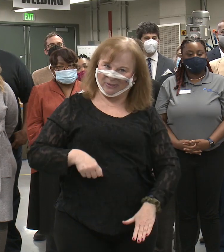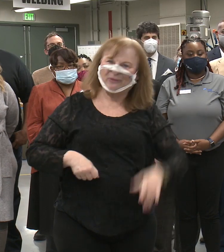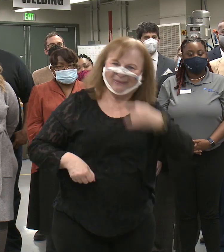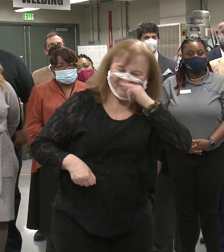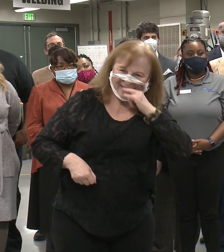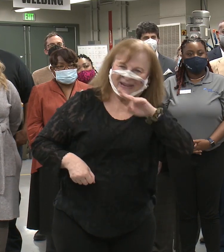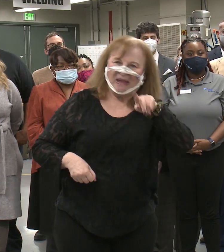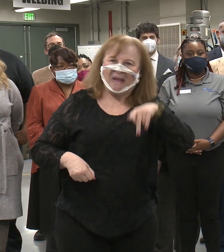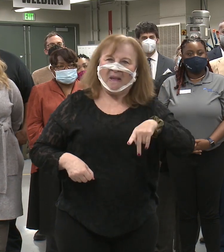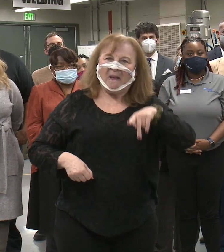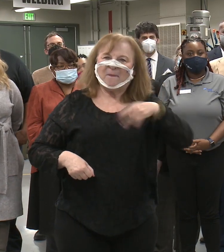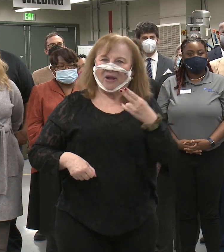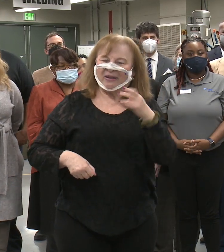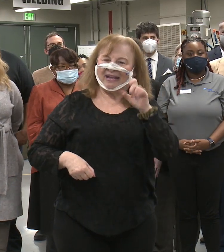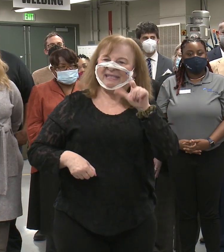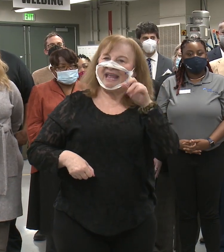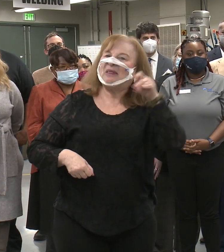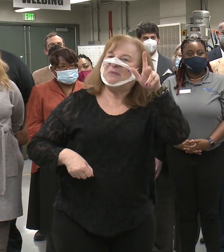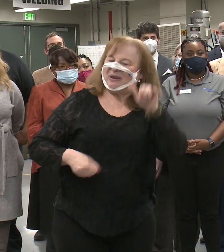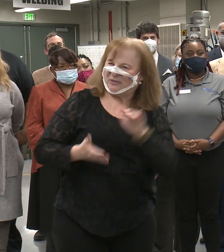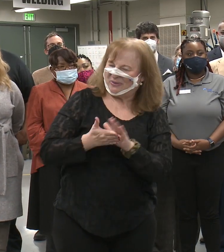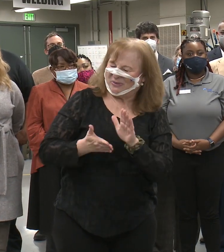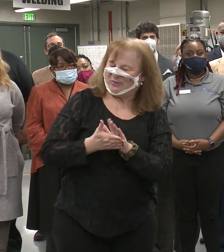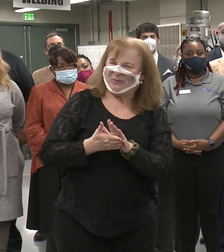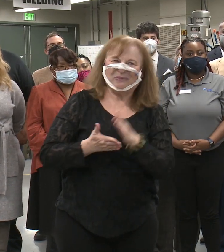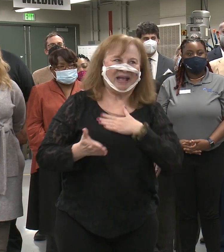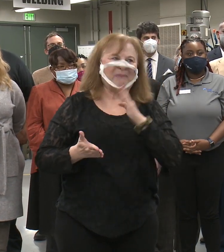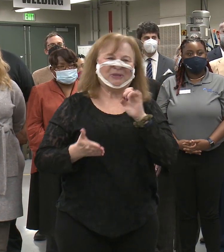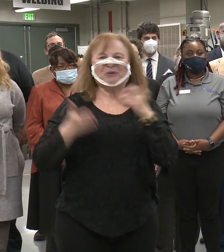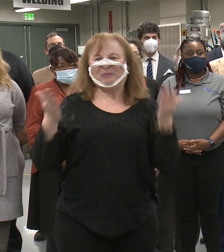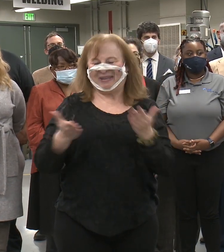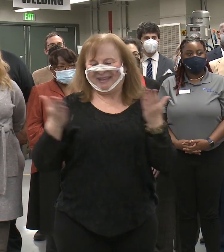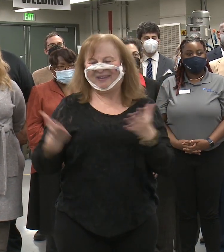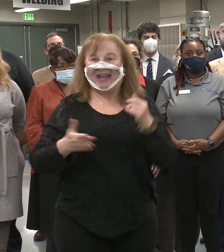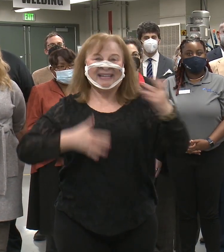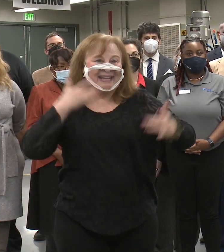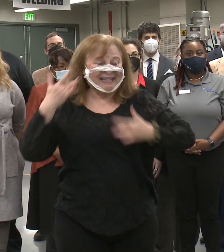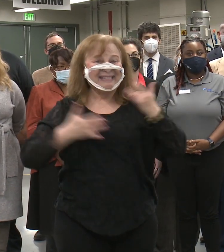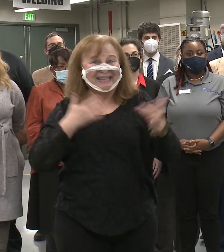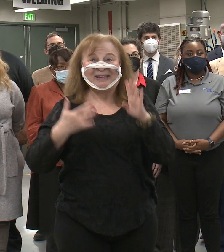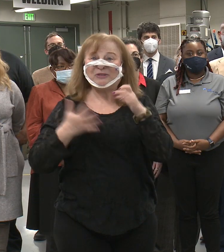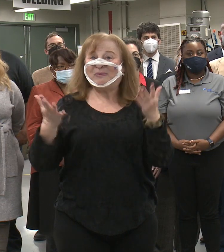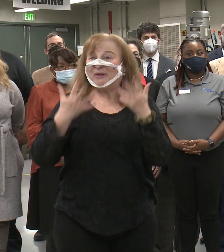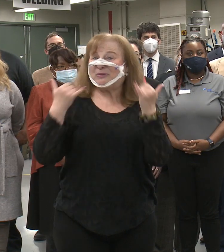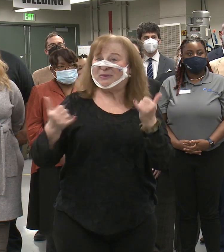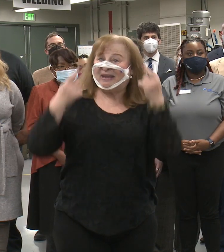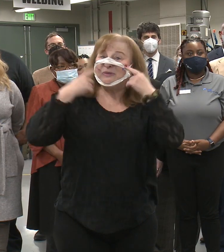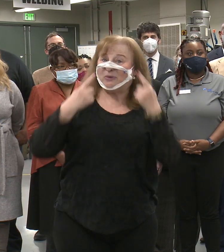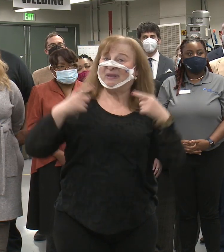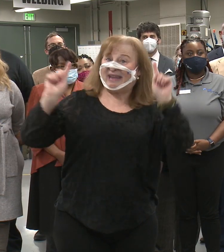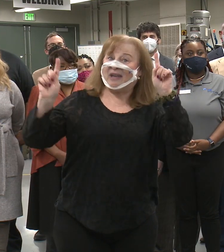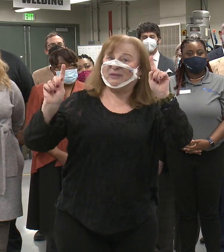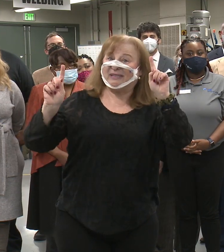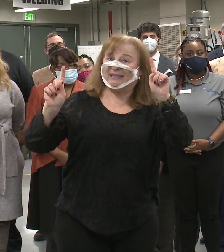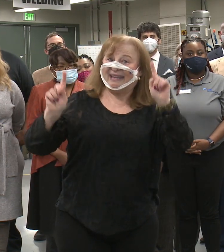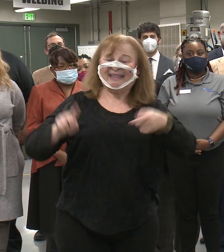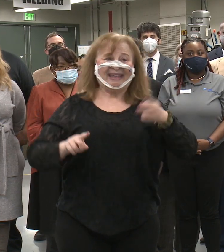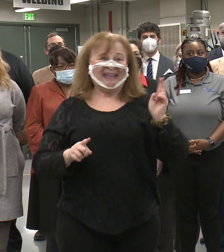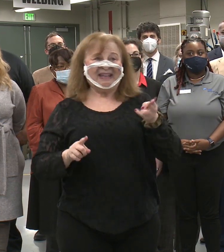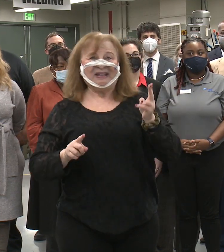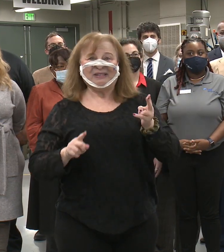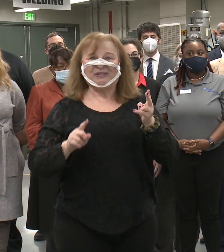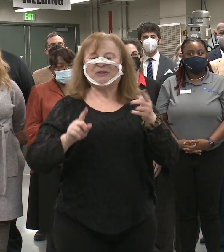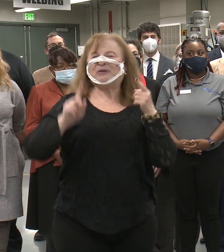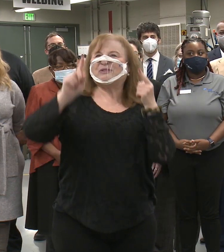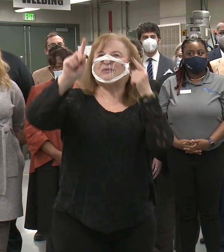was Park Heights Elementary. But we are glad to be here and really excited to be here today to announce the historic